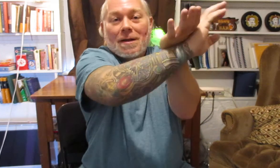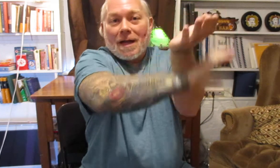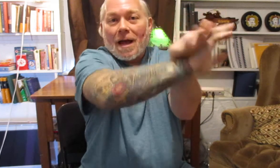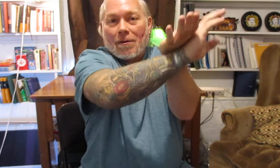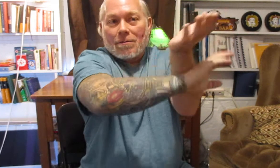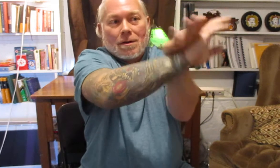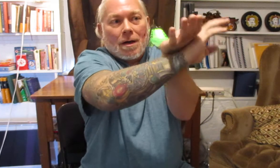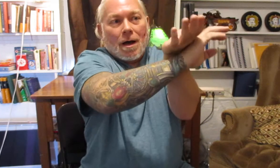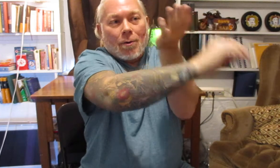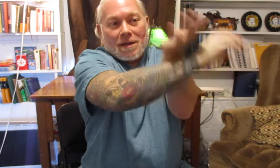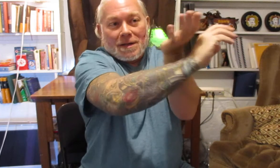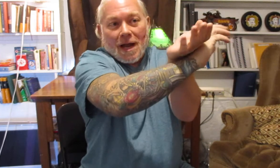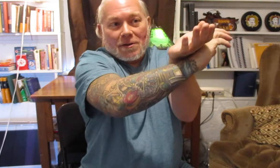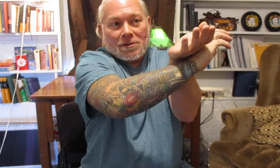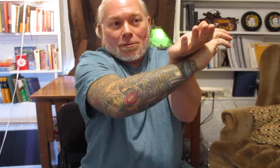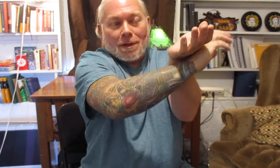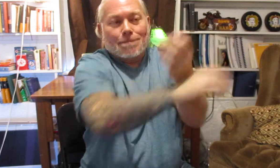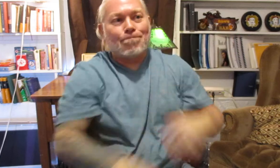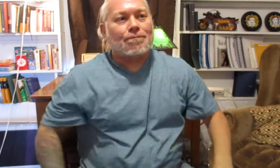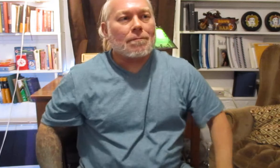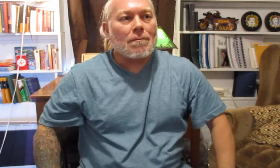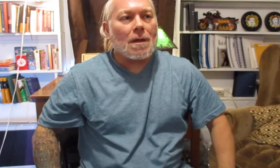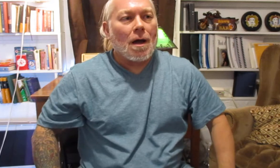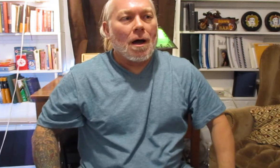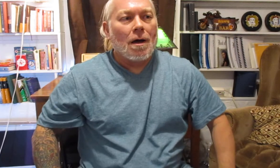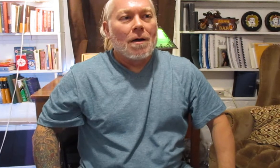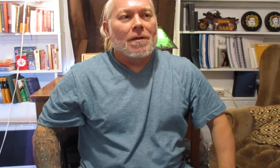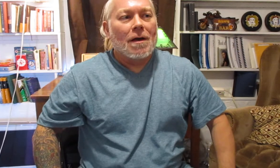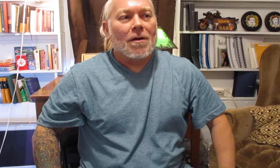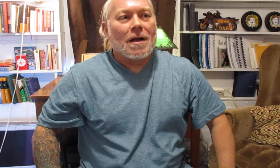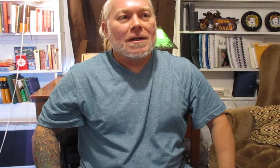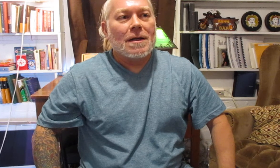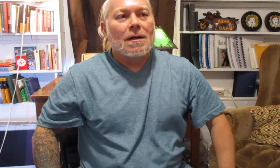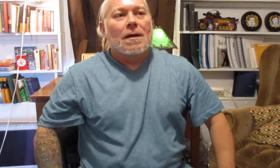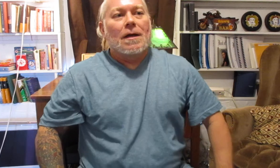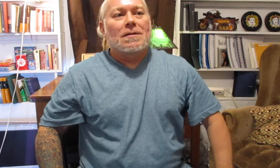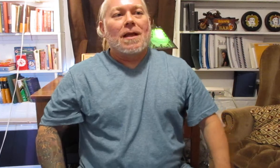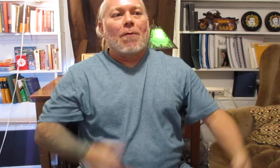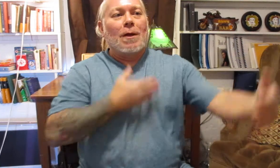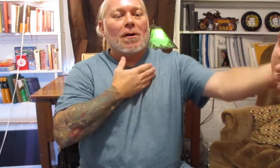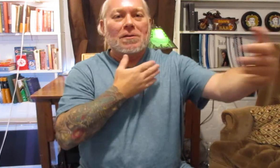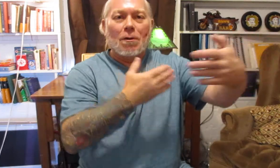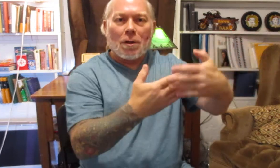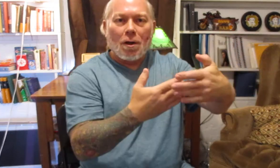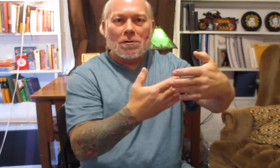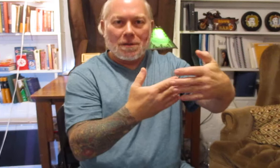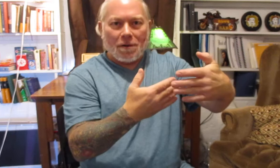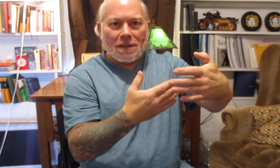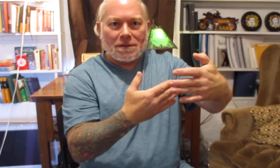down uh what the attacker's doing uh the other idea is that we are so close in our distance